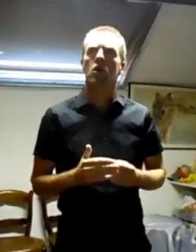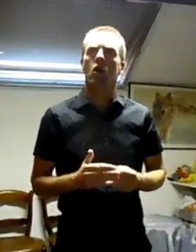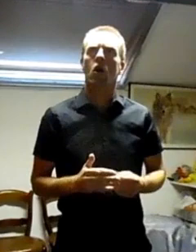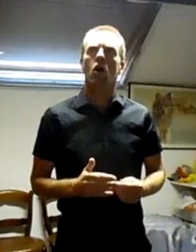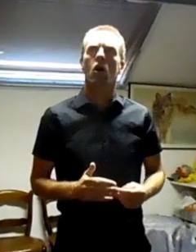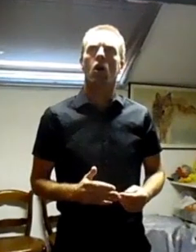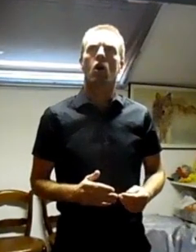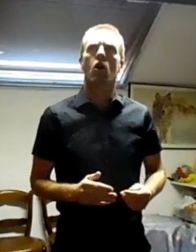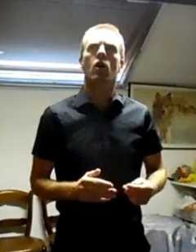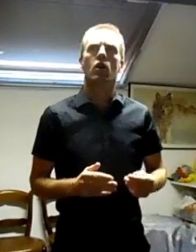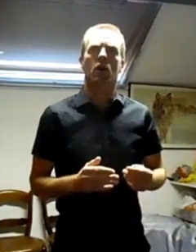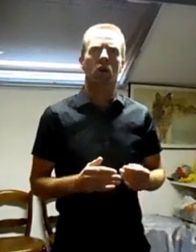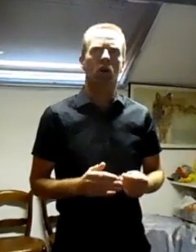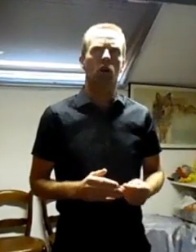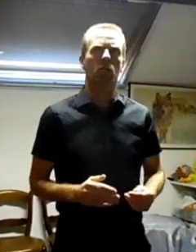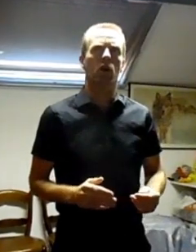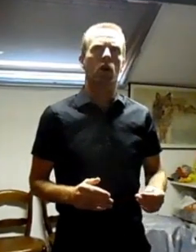moment.